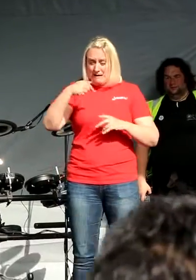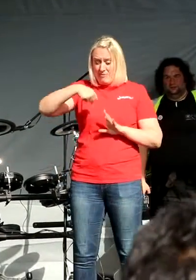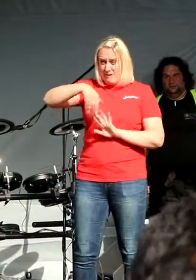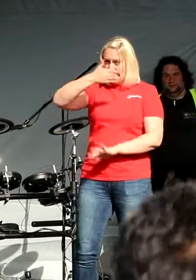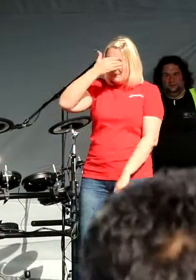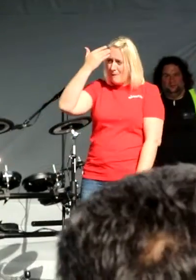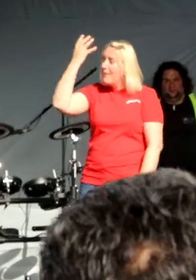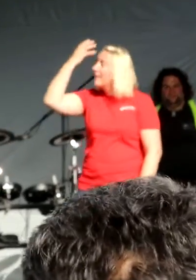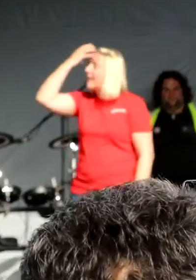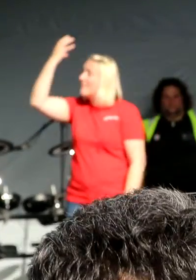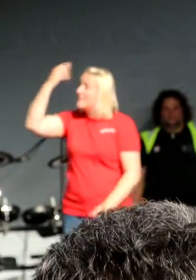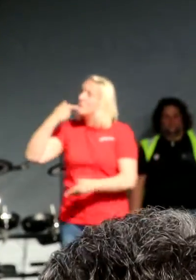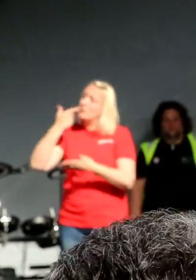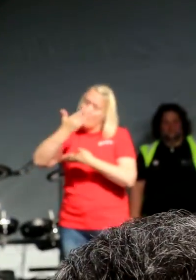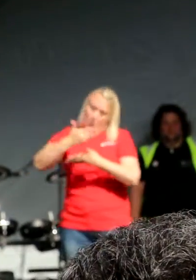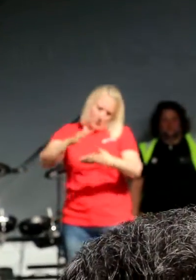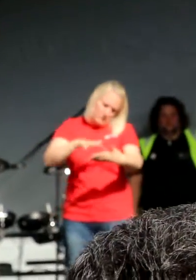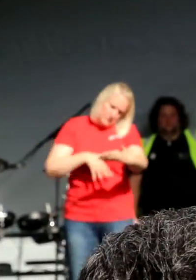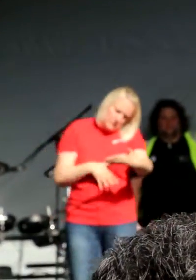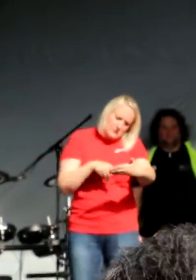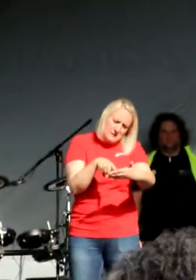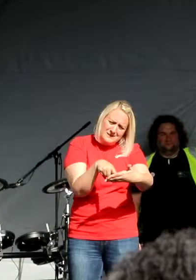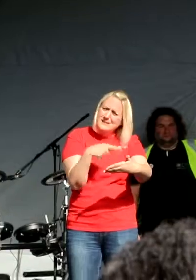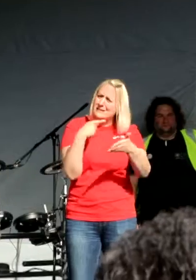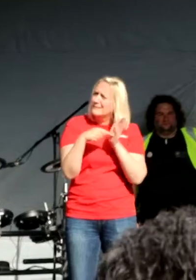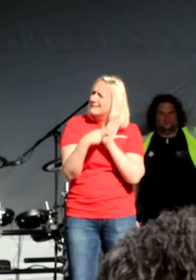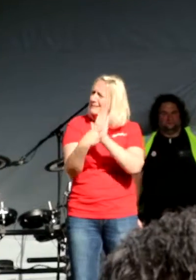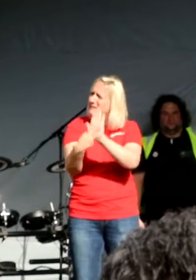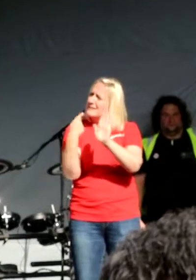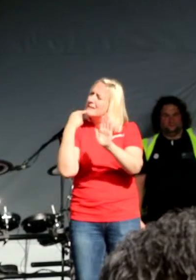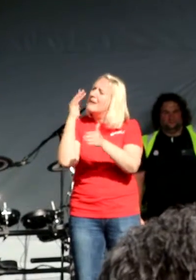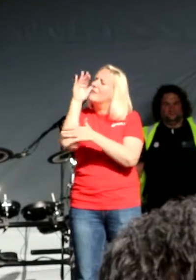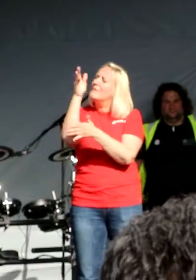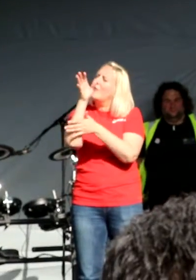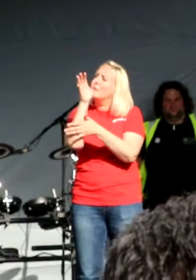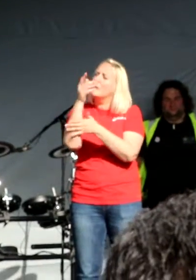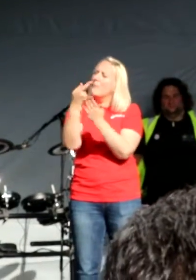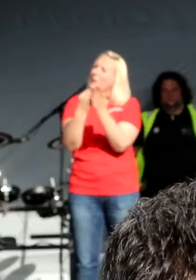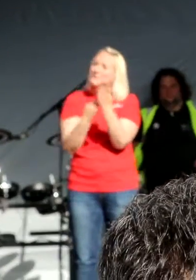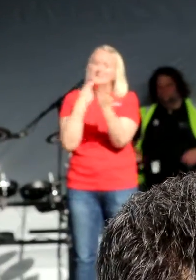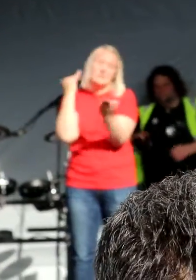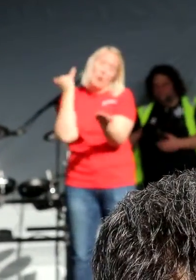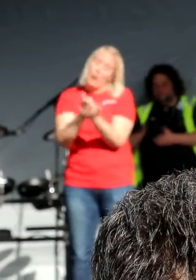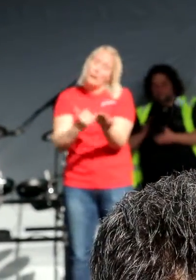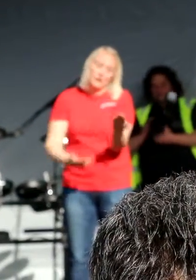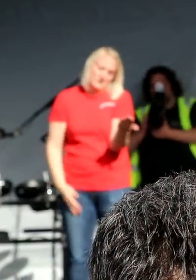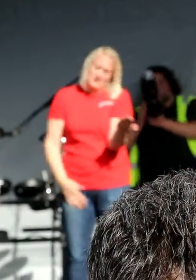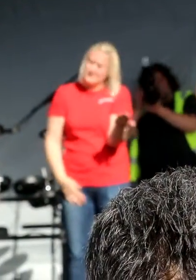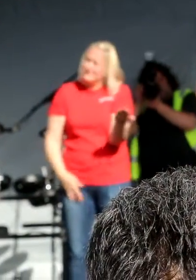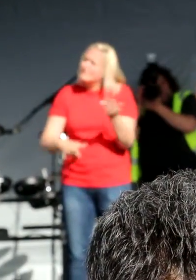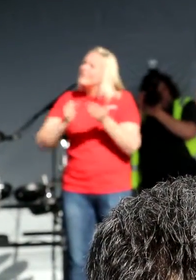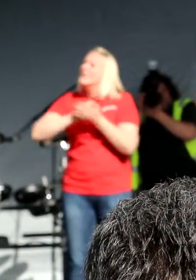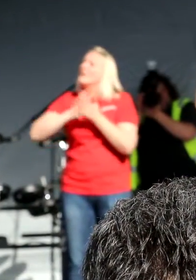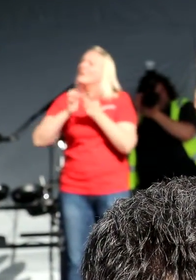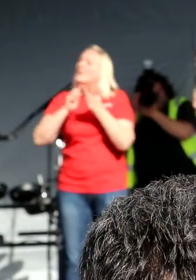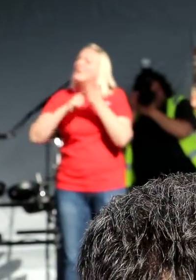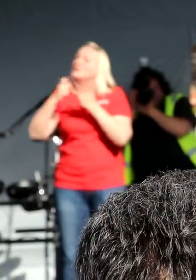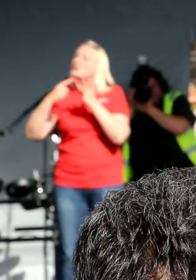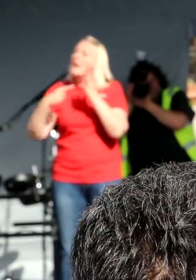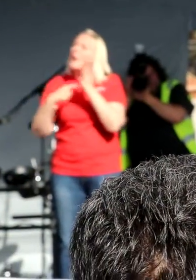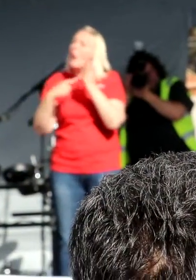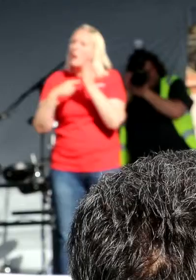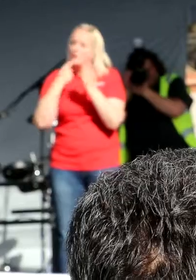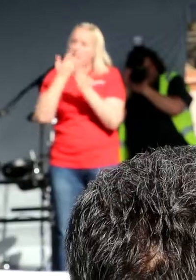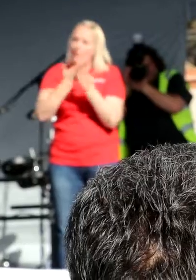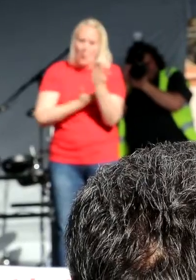sources, all of which said our foreign policy is wrong. The Chilcot report, which showed that